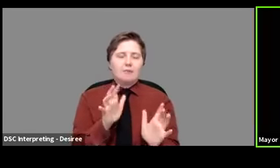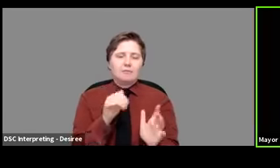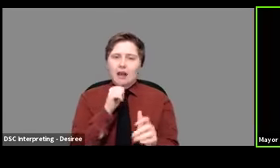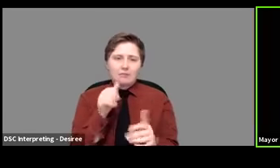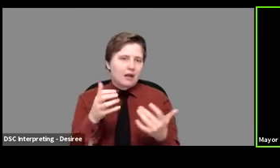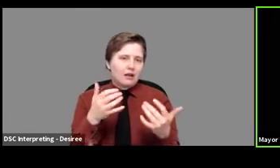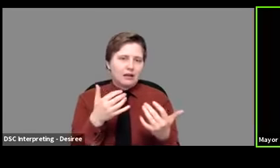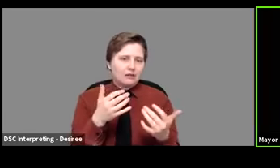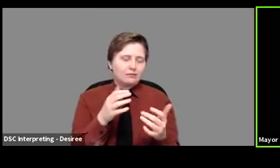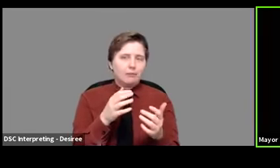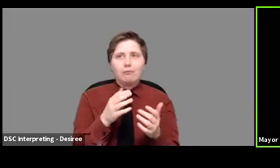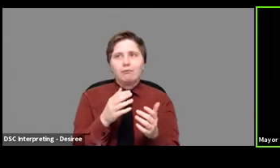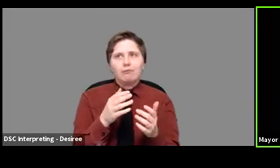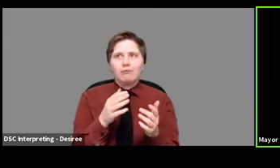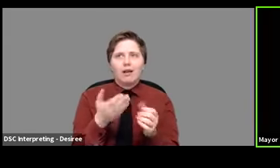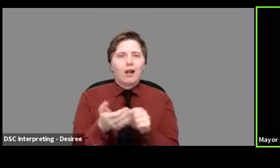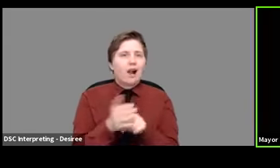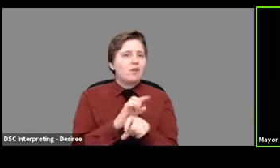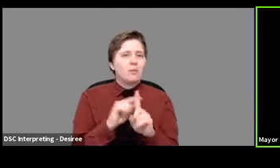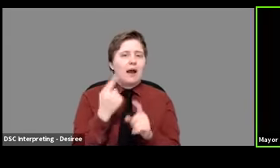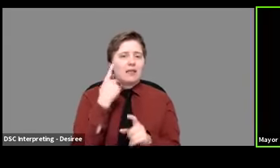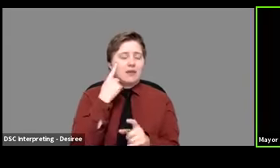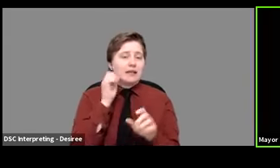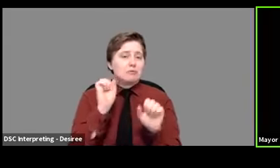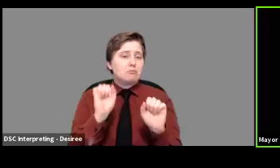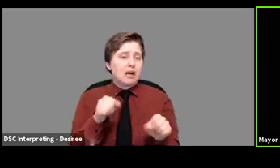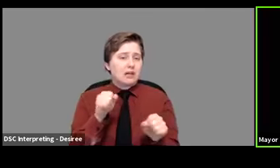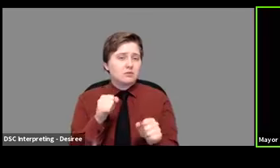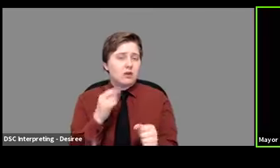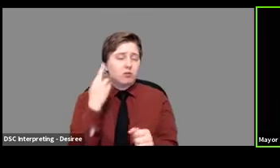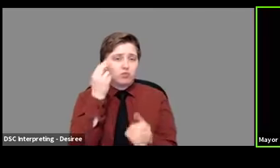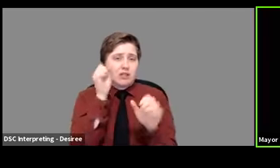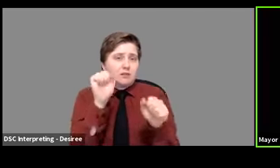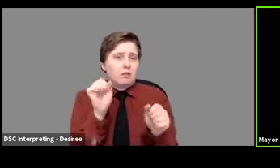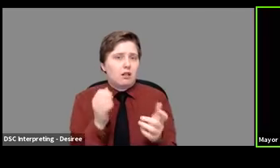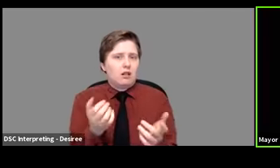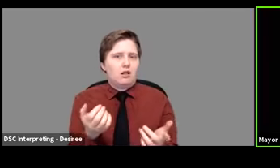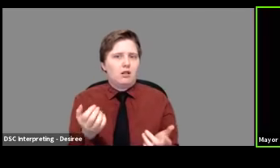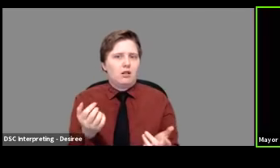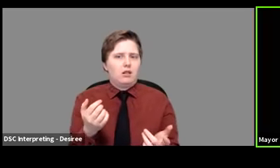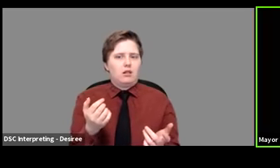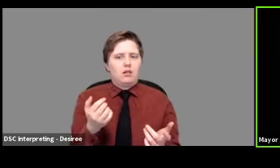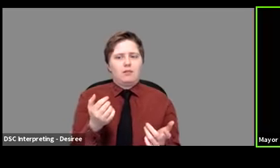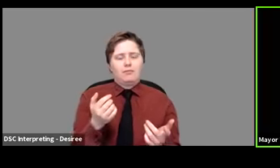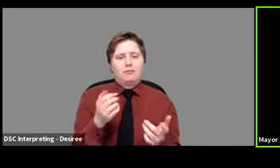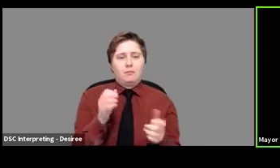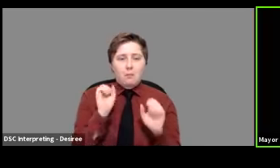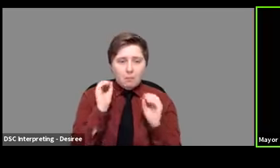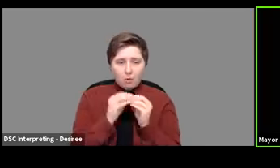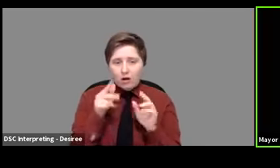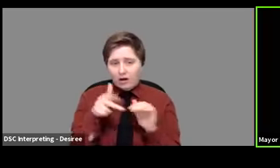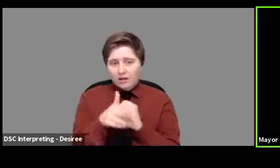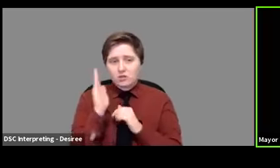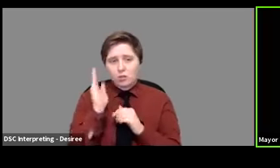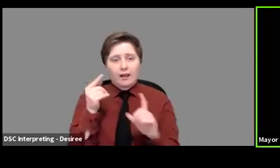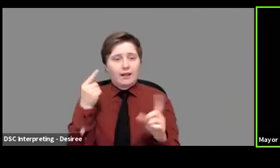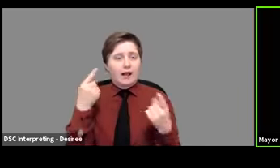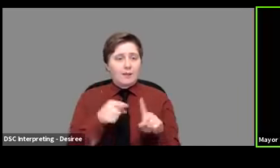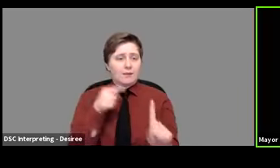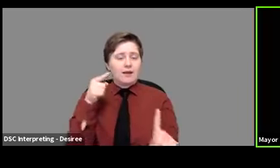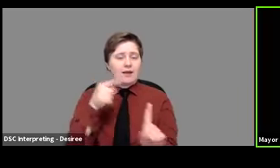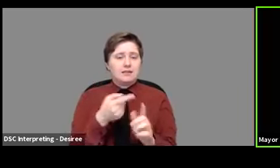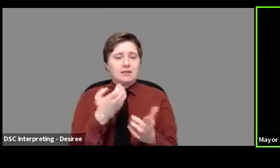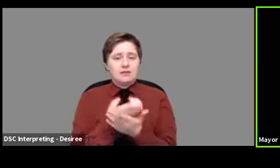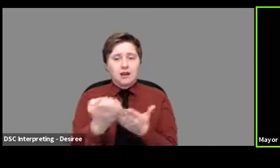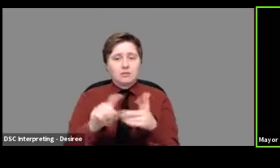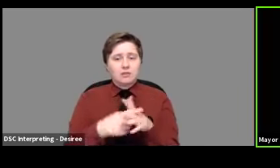I think it is reasonable to assume, uh, that there will be more cuts until the economy